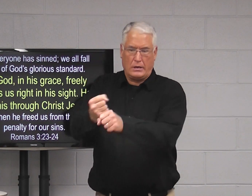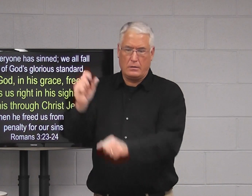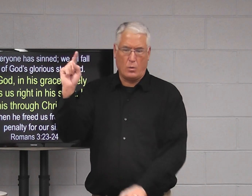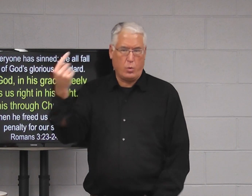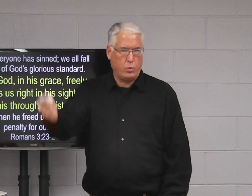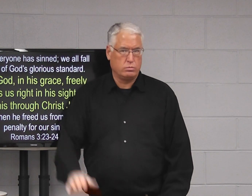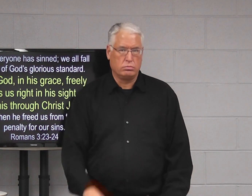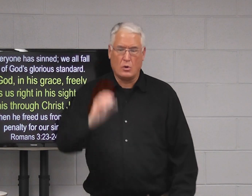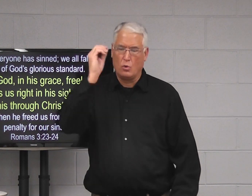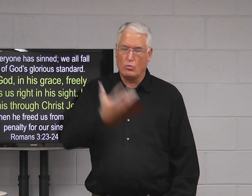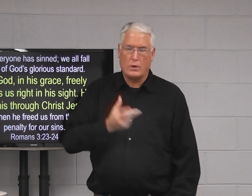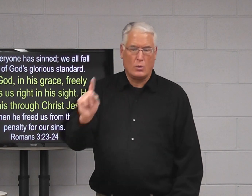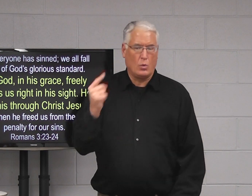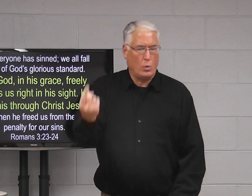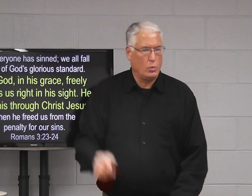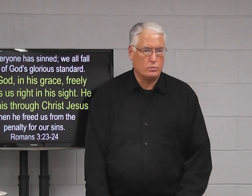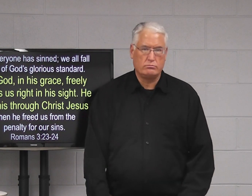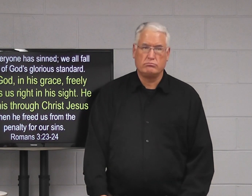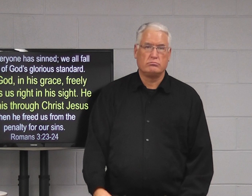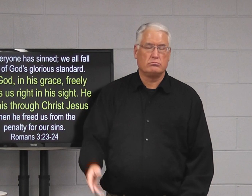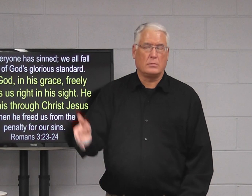It's faith alone, grace alone,